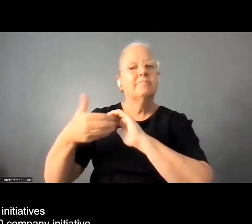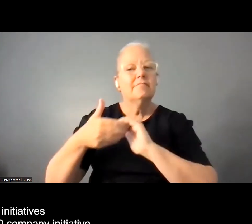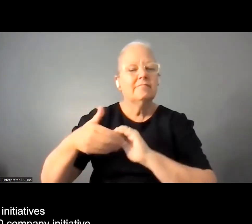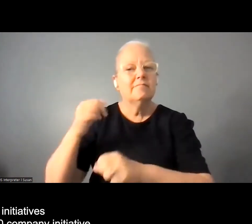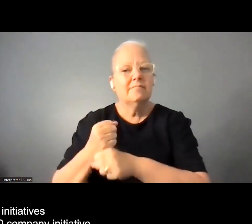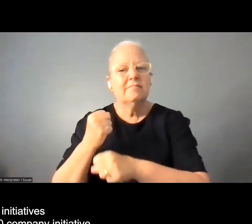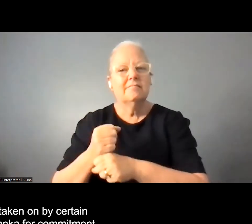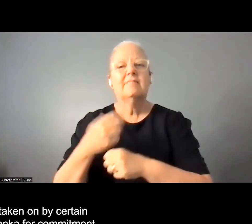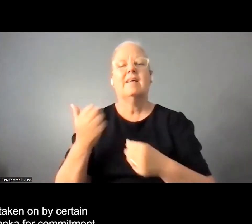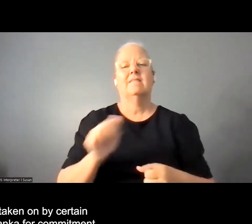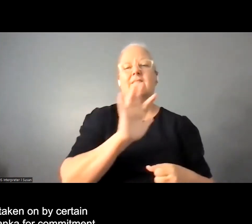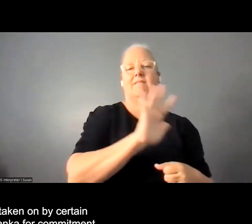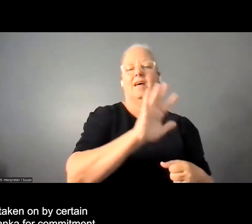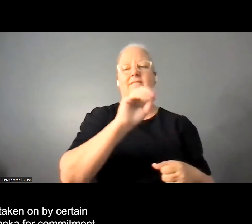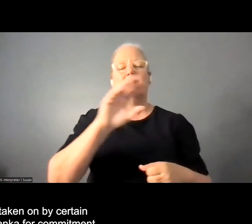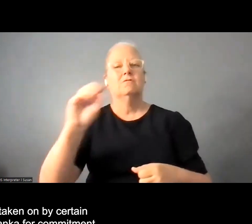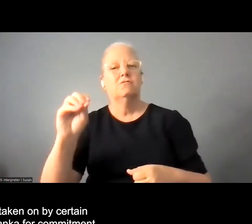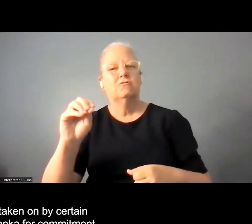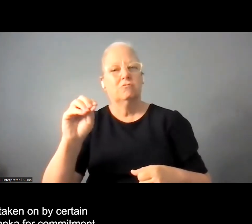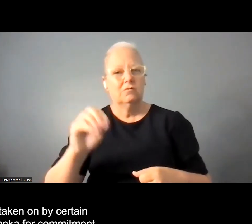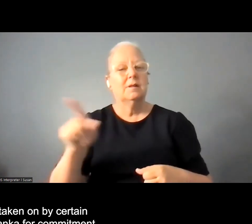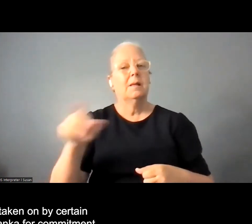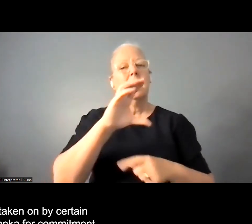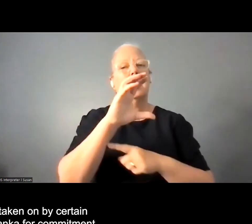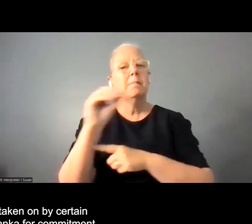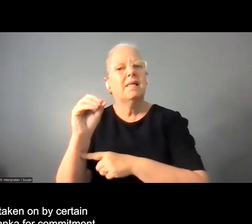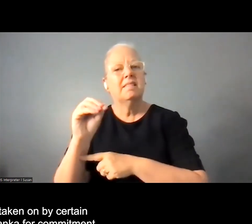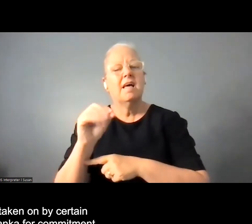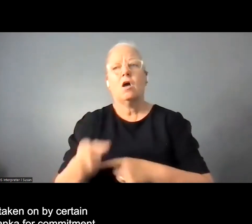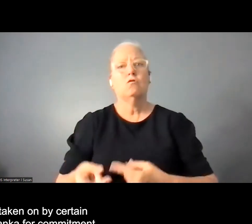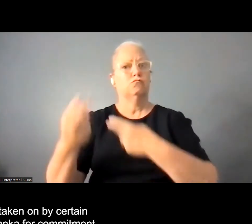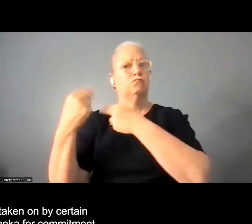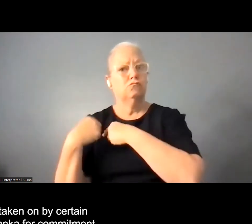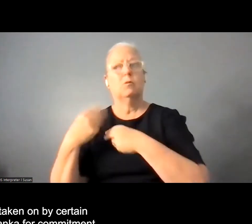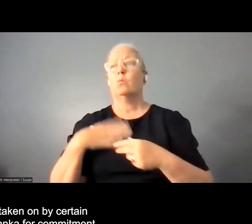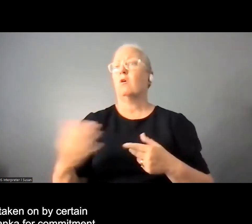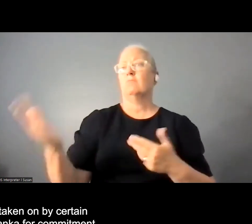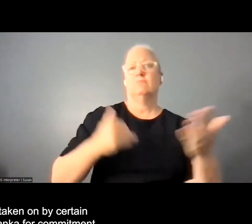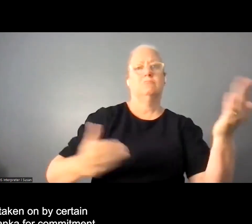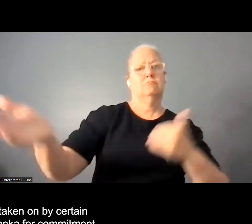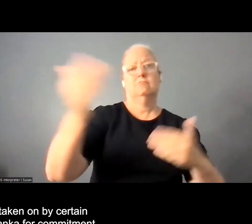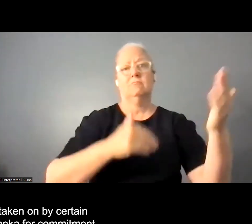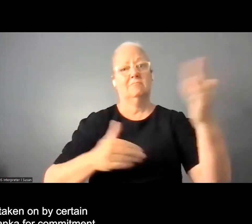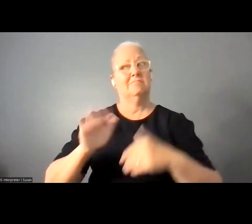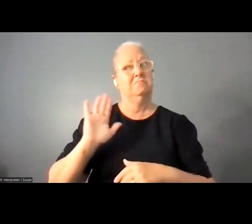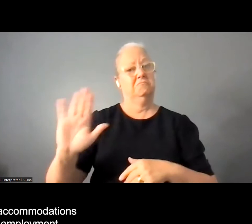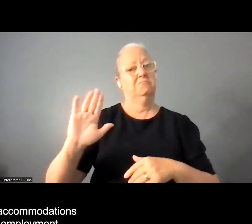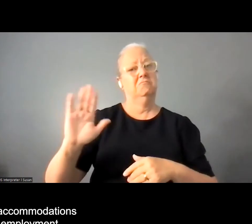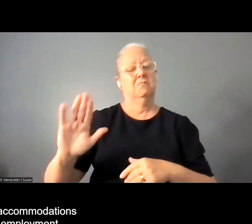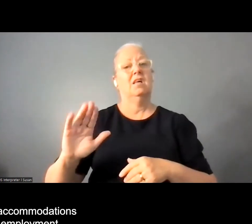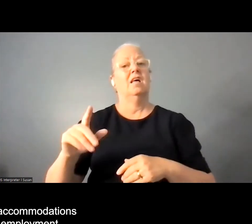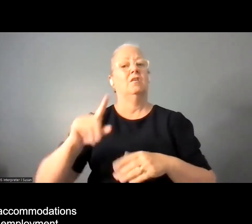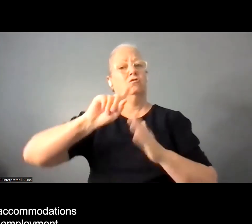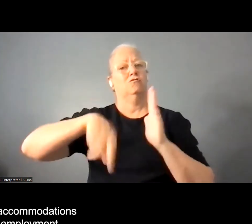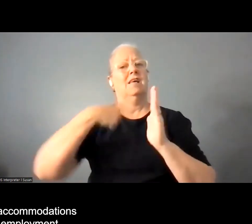company initiative that's being kind of taken on by certain corporations in sri lanka for commitment to